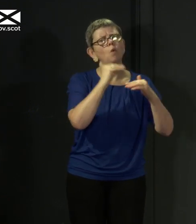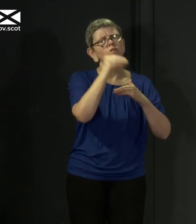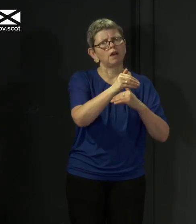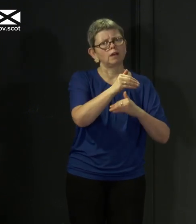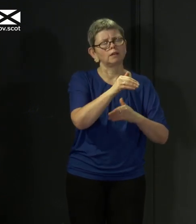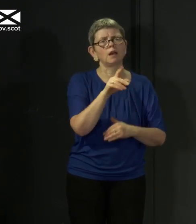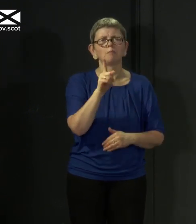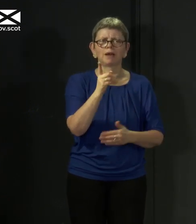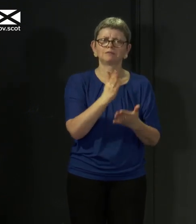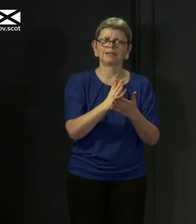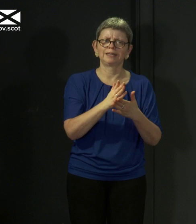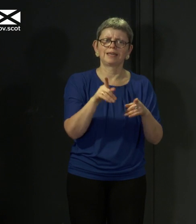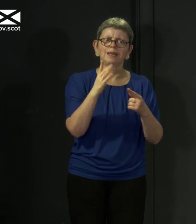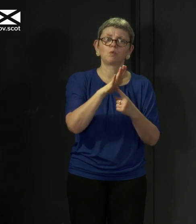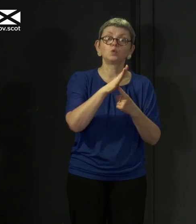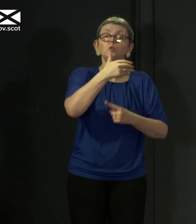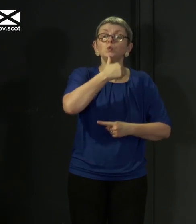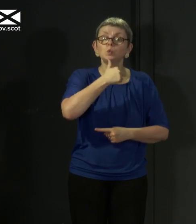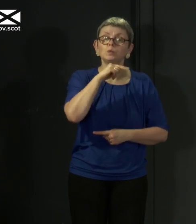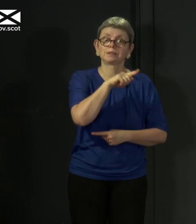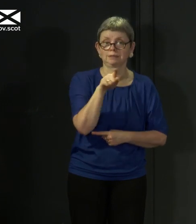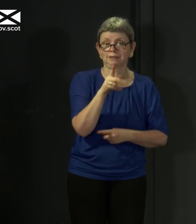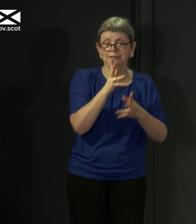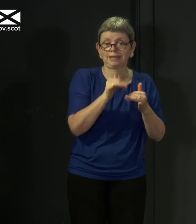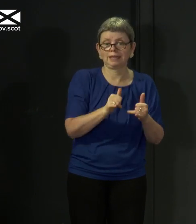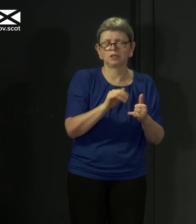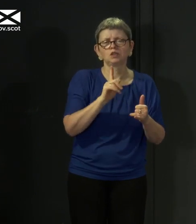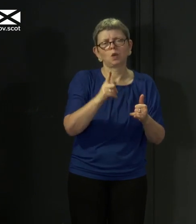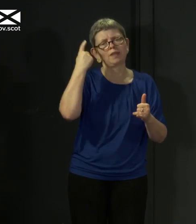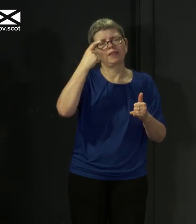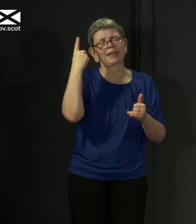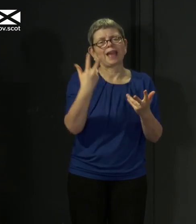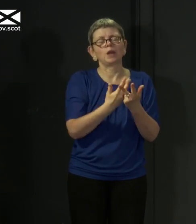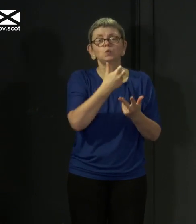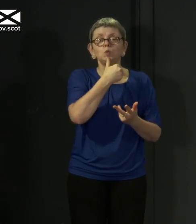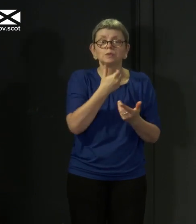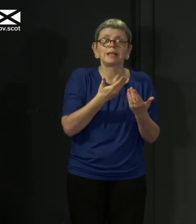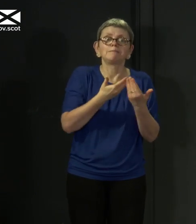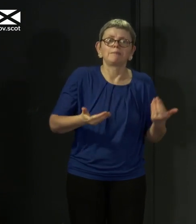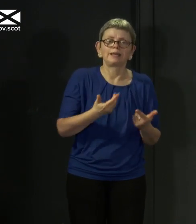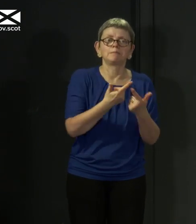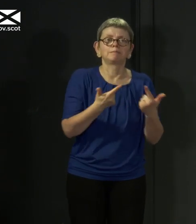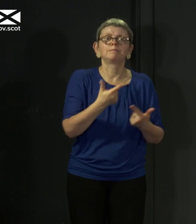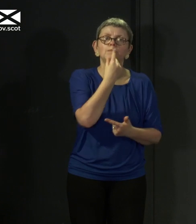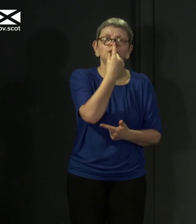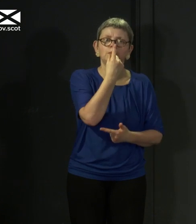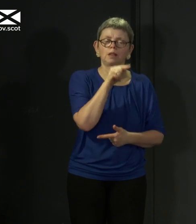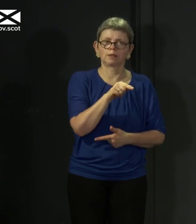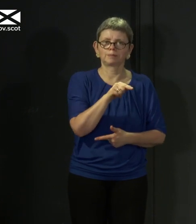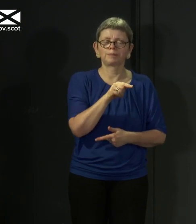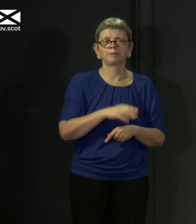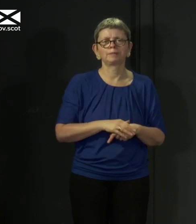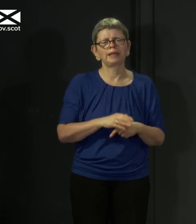capacity, you use it. So we're focusing on how we maximize the use of that capacity right now. There are different